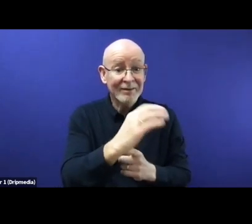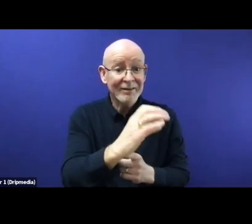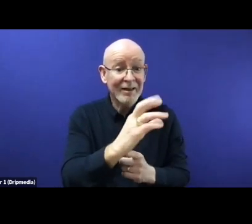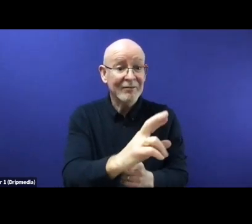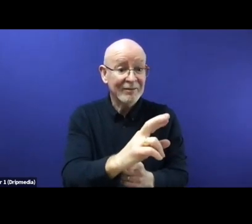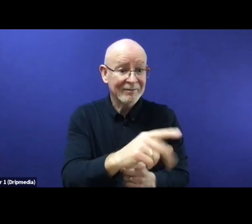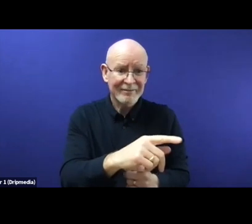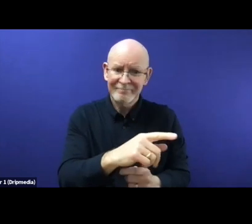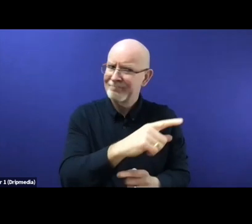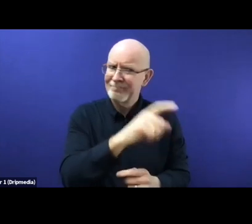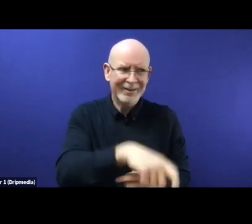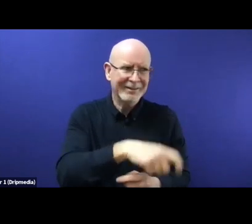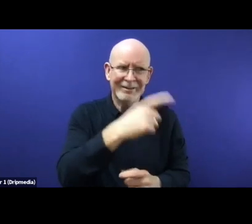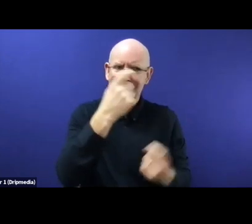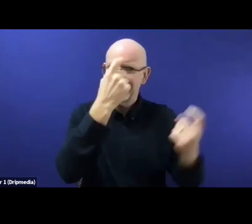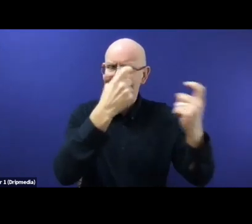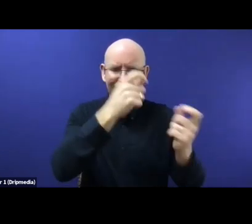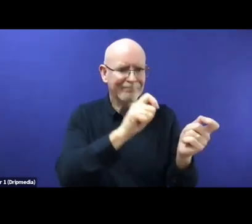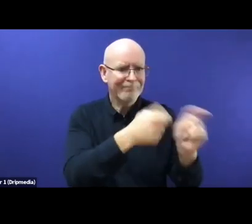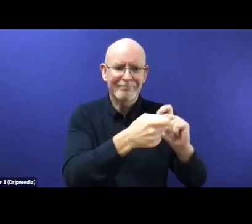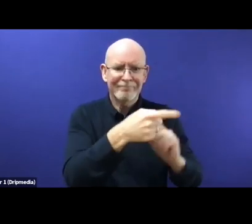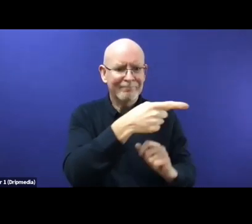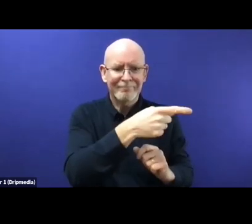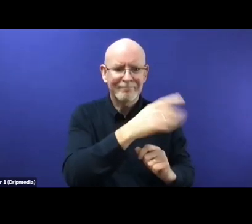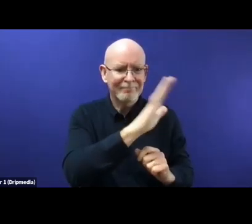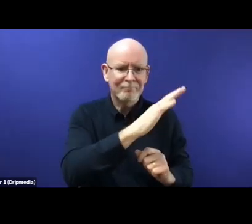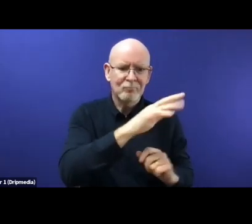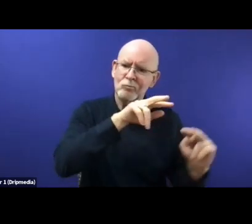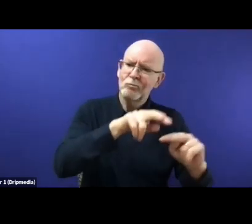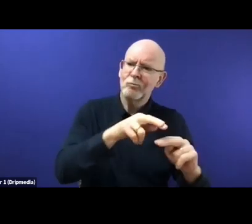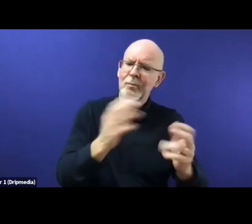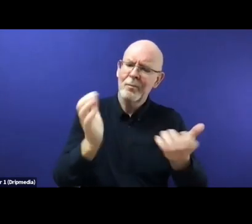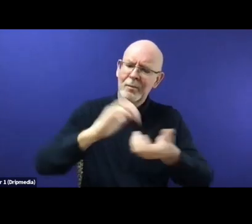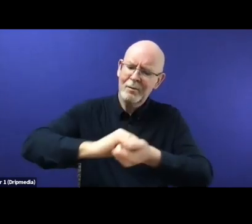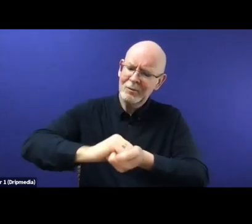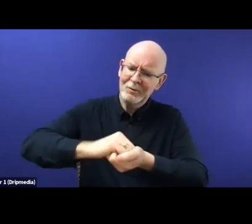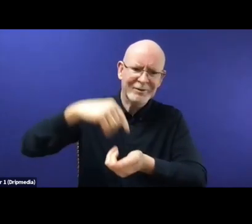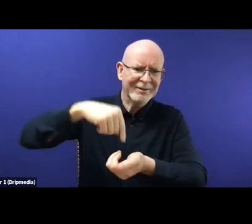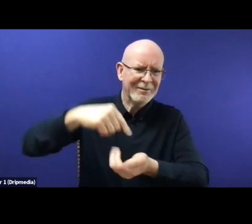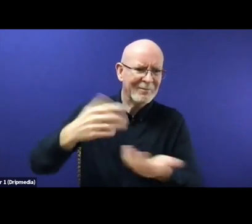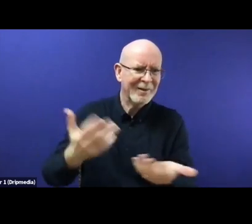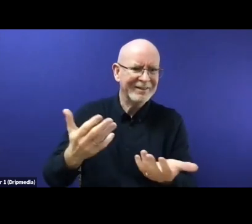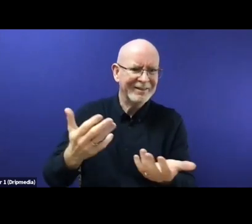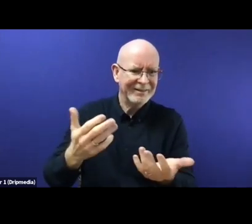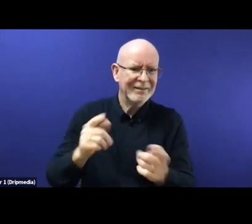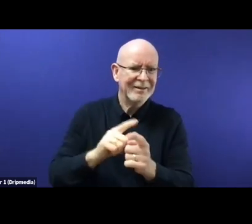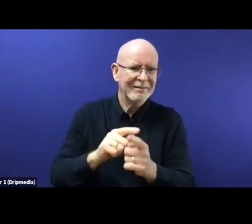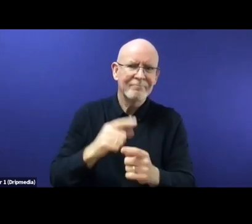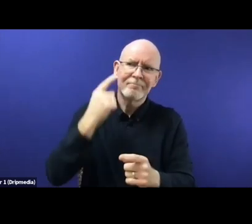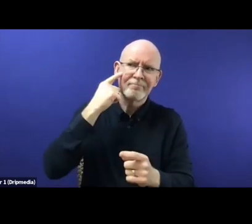returning them. And this is my take on a comparison between the GCR and the EU country deals and the new pact